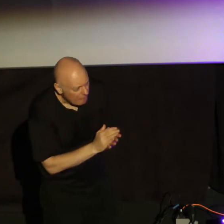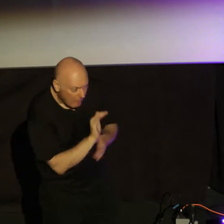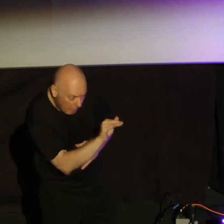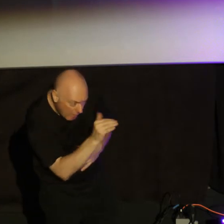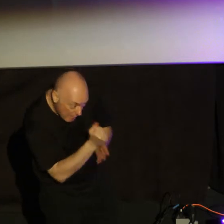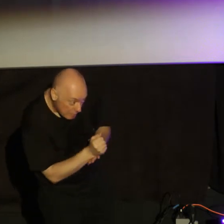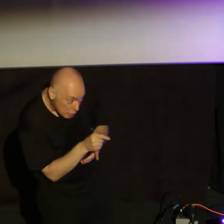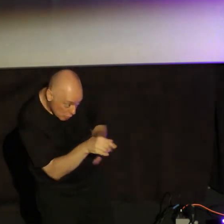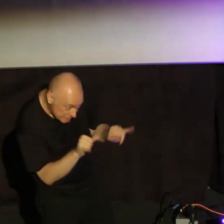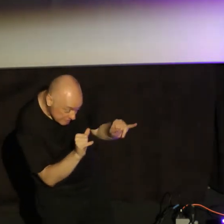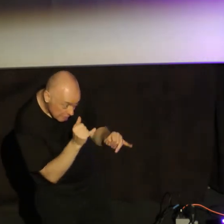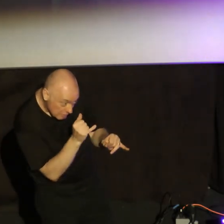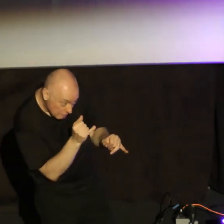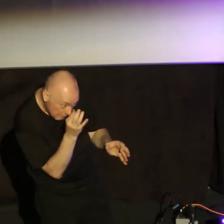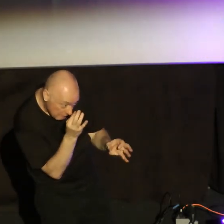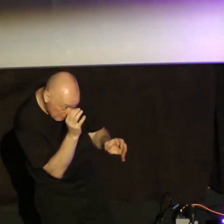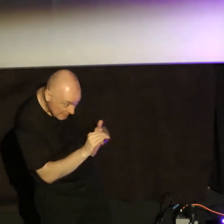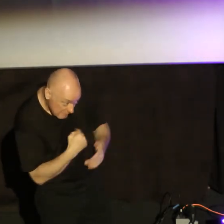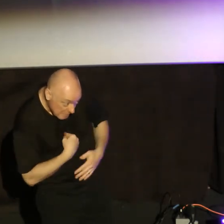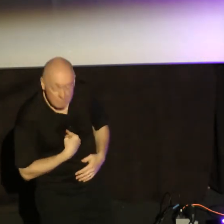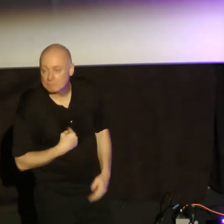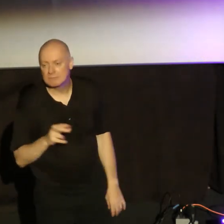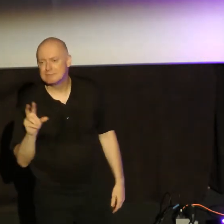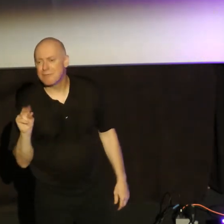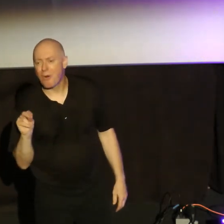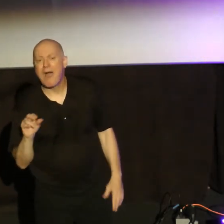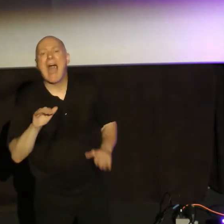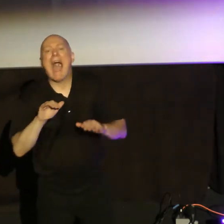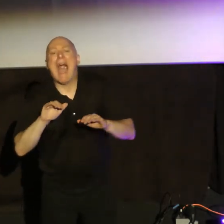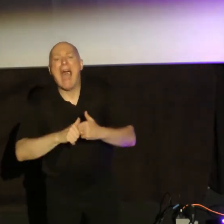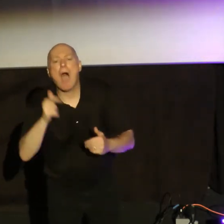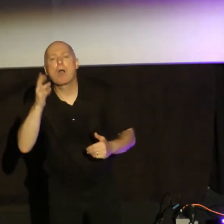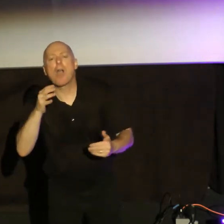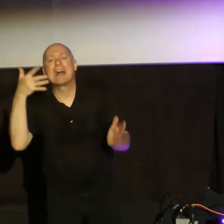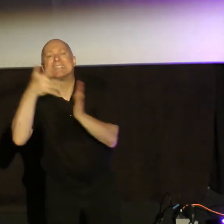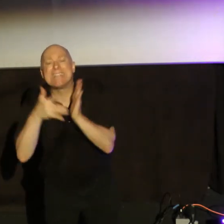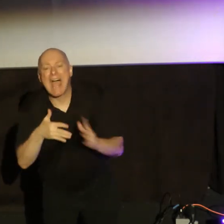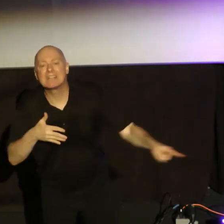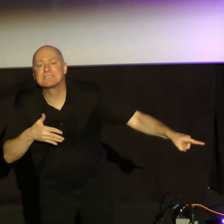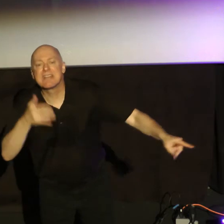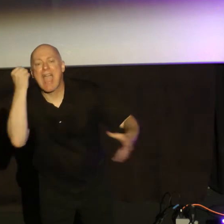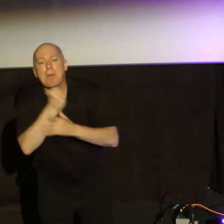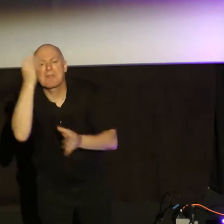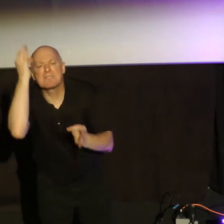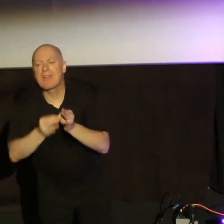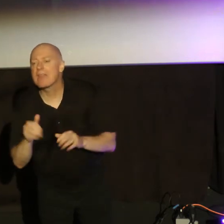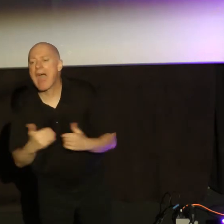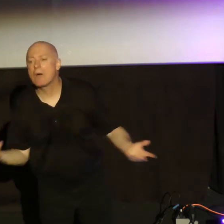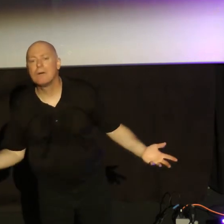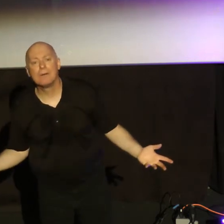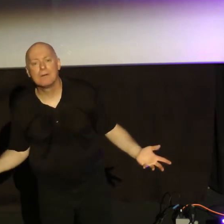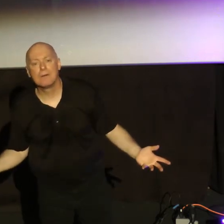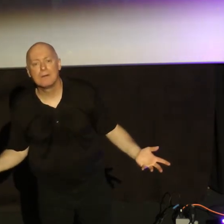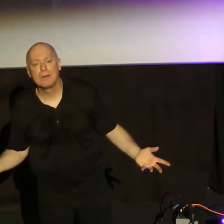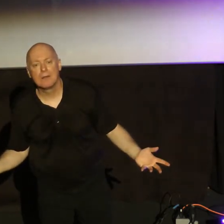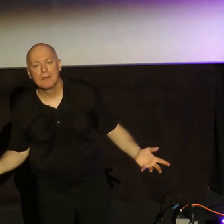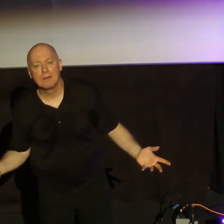do you still have faith? He doesn't do that. How does God test Abraham's faith? He puts it to work.